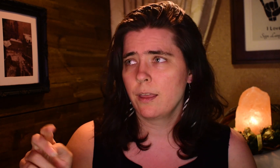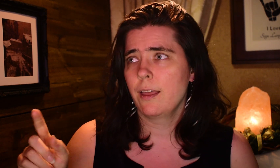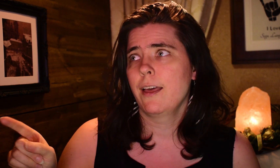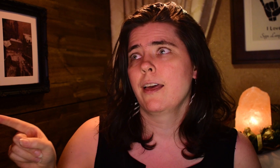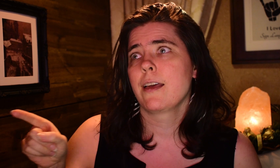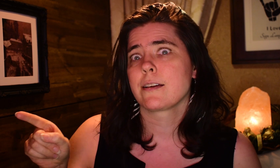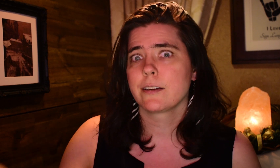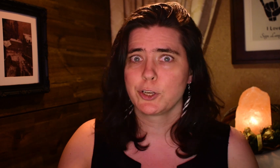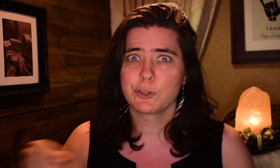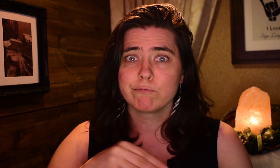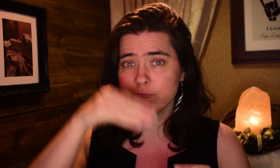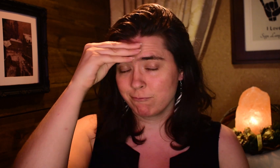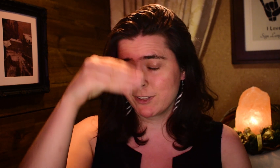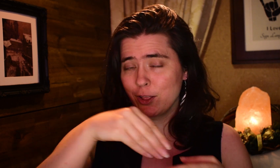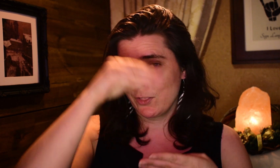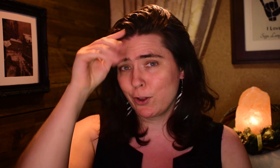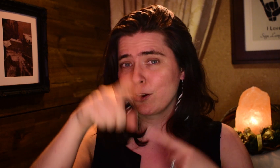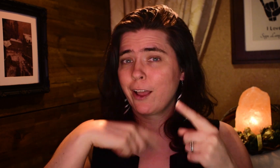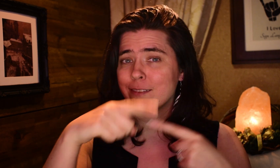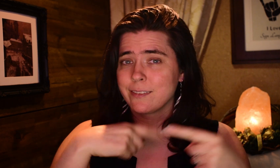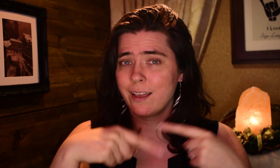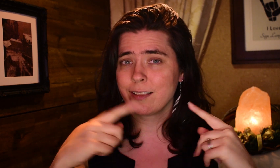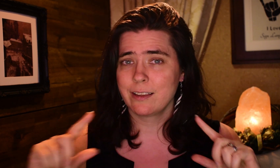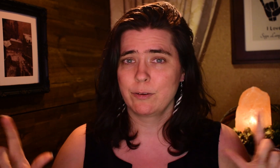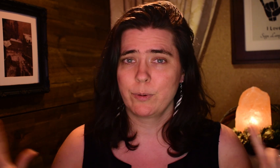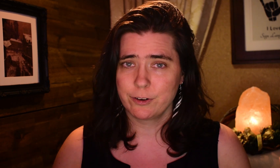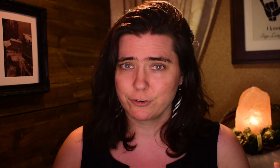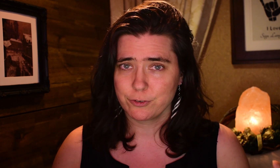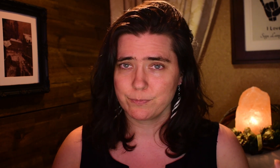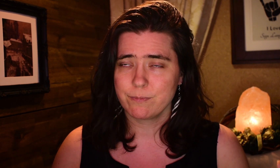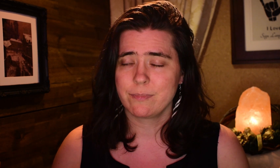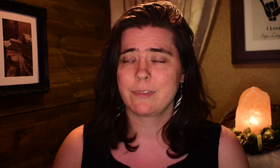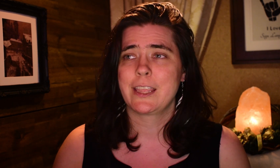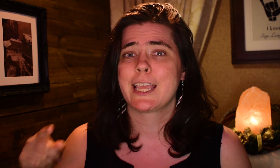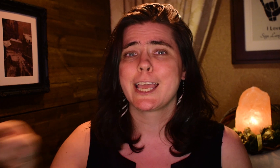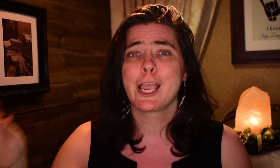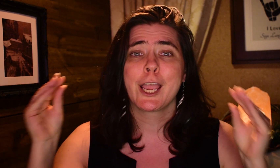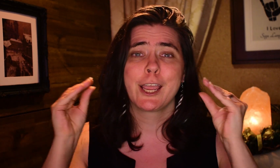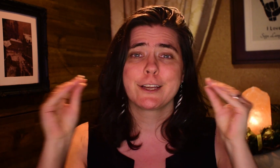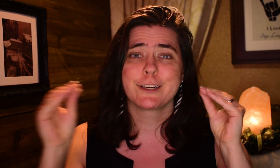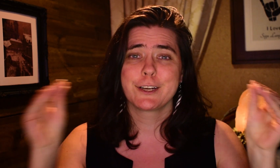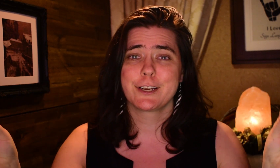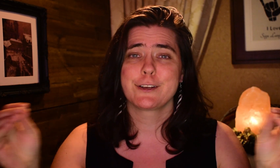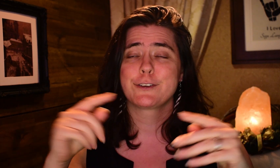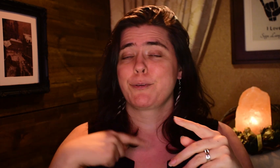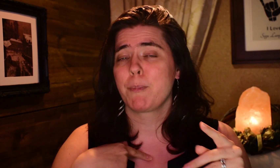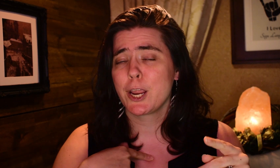He was learning sign language. He taught